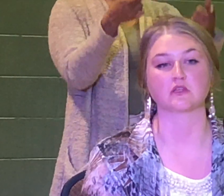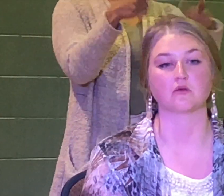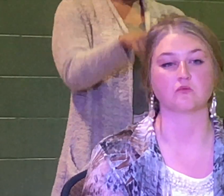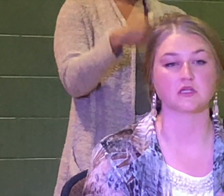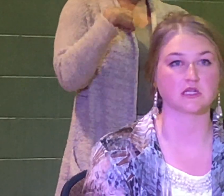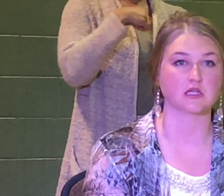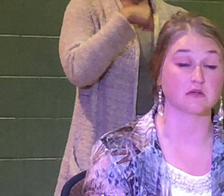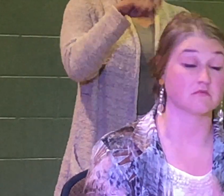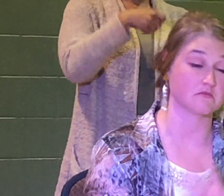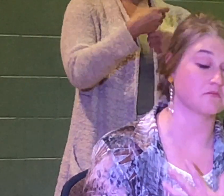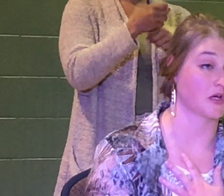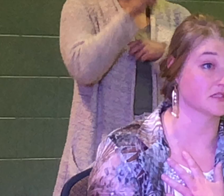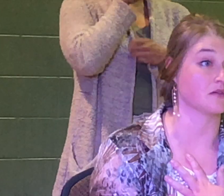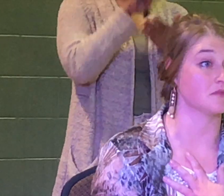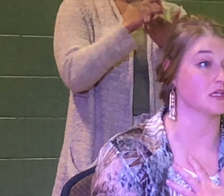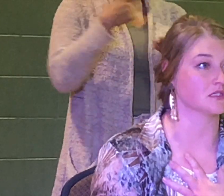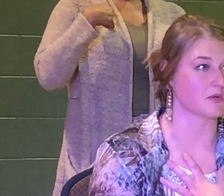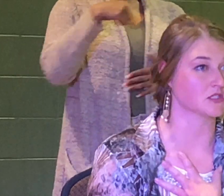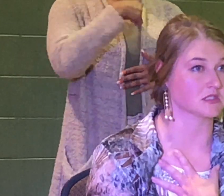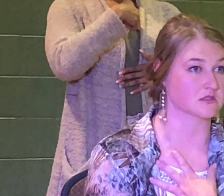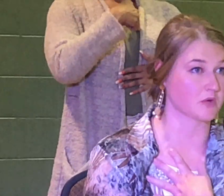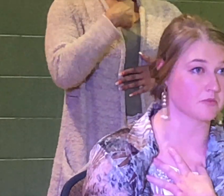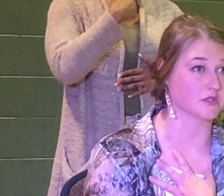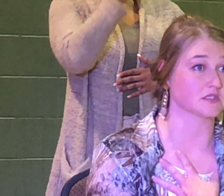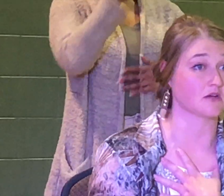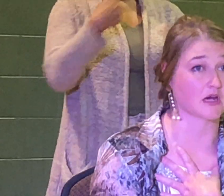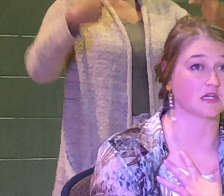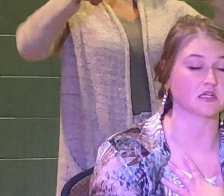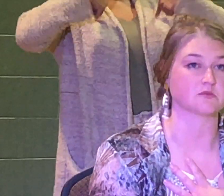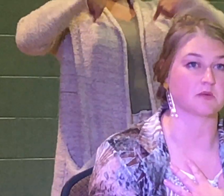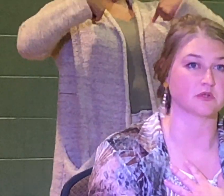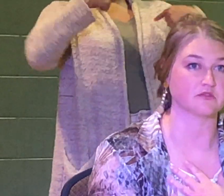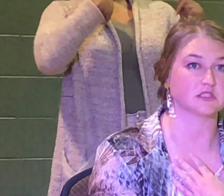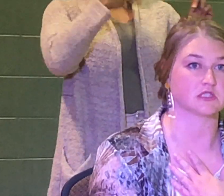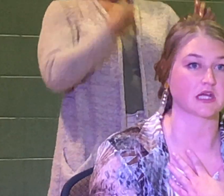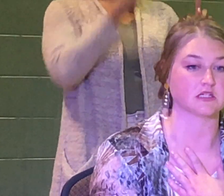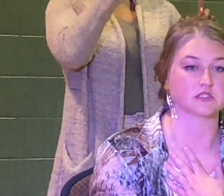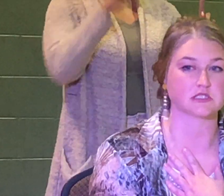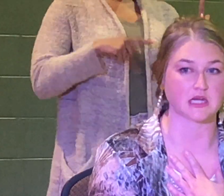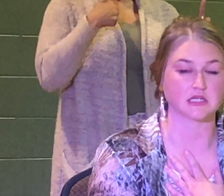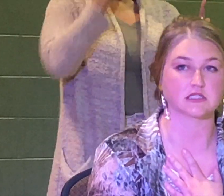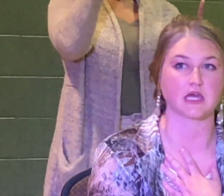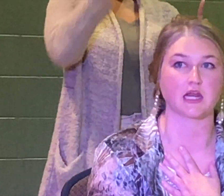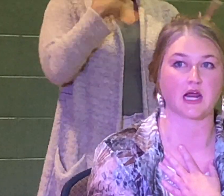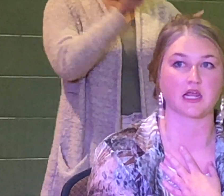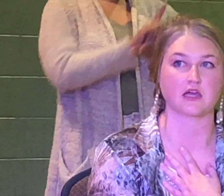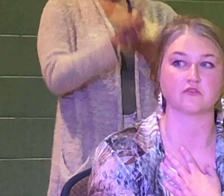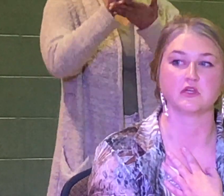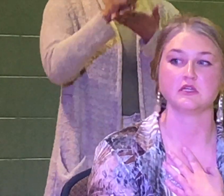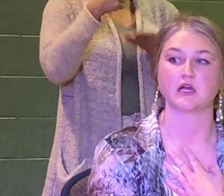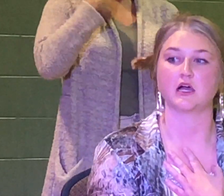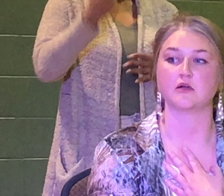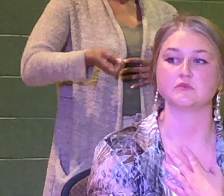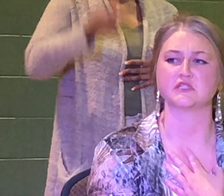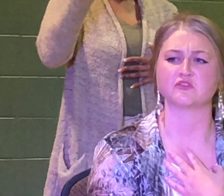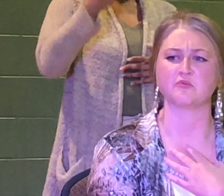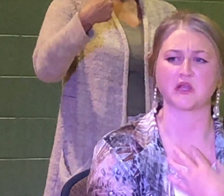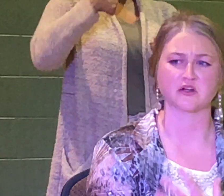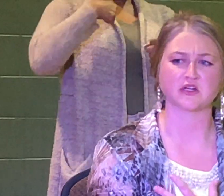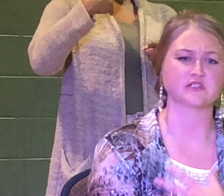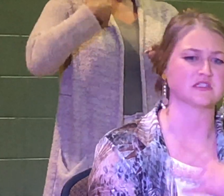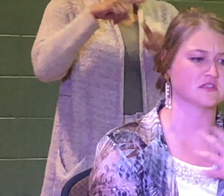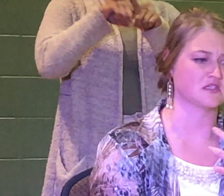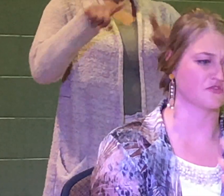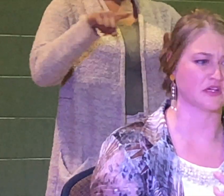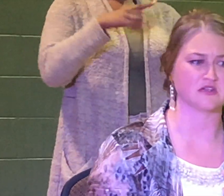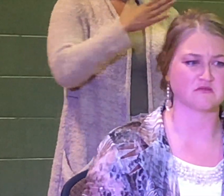need to make sure that we, and I'll say me, especially as a white person, I recognize my privilege and I understand that I have different